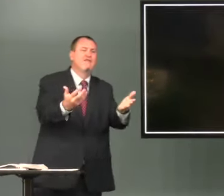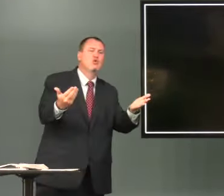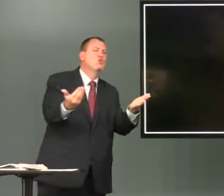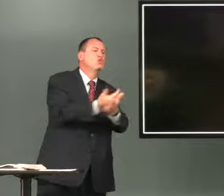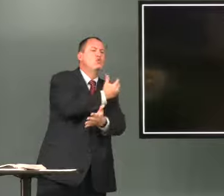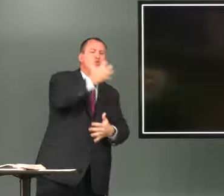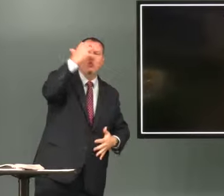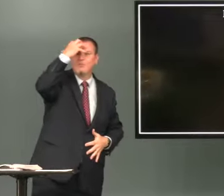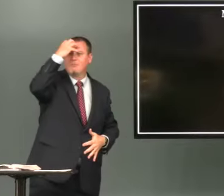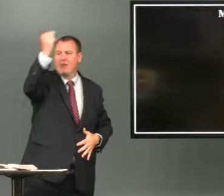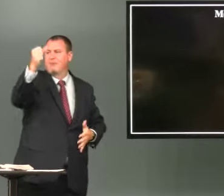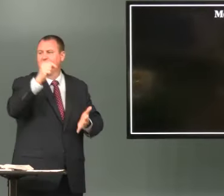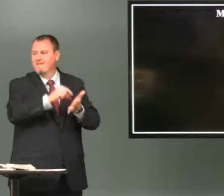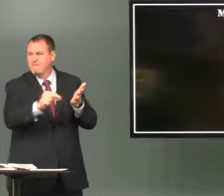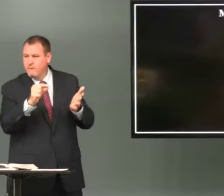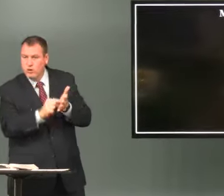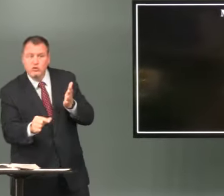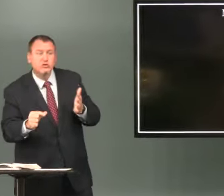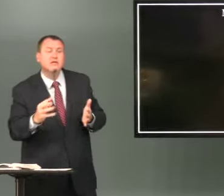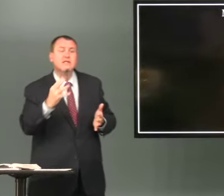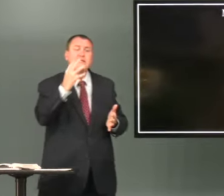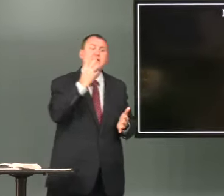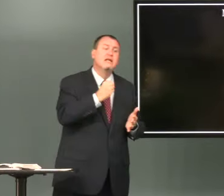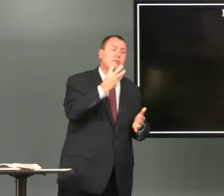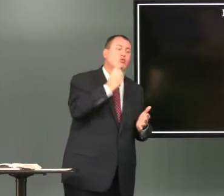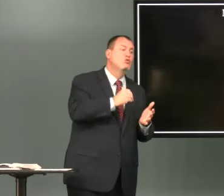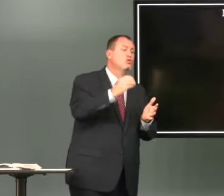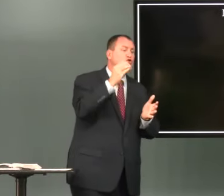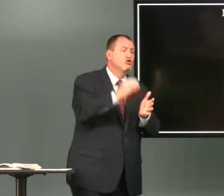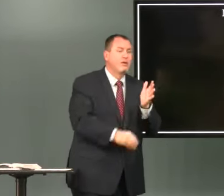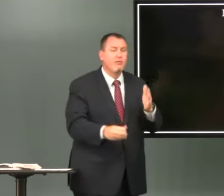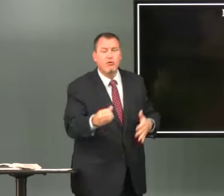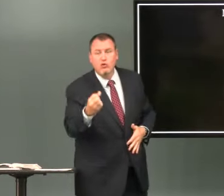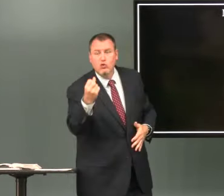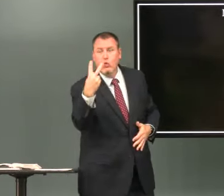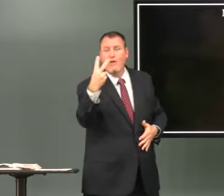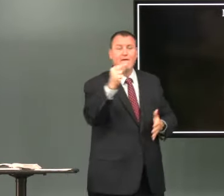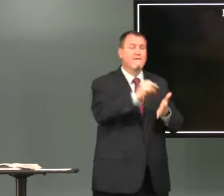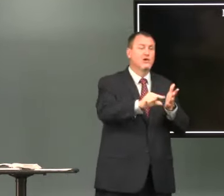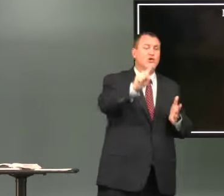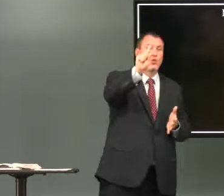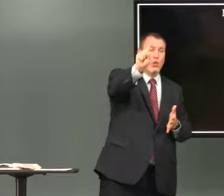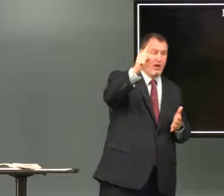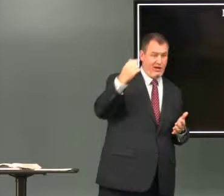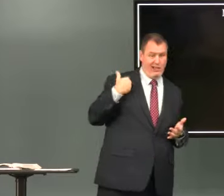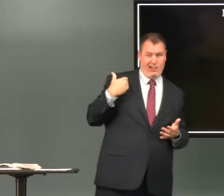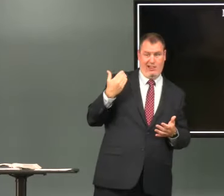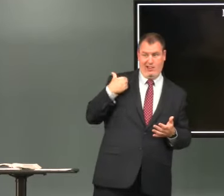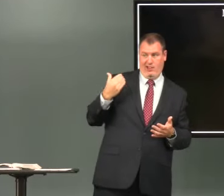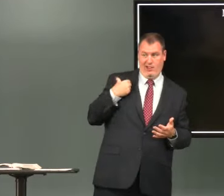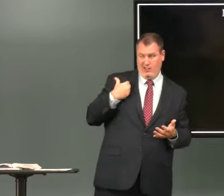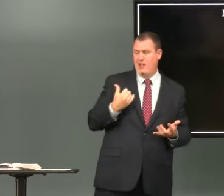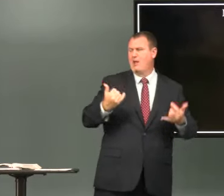okay now i'm going to give you a new memory verse to focus on here's chapter 12 one